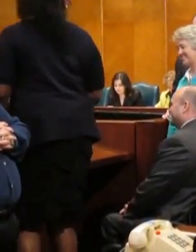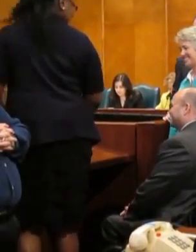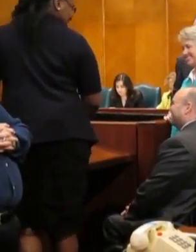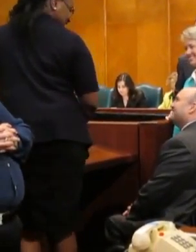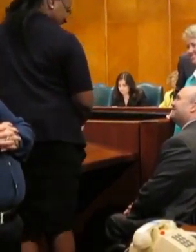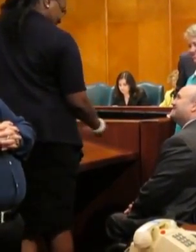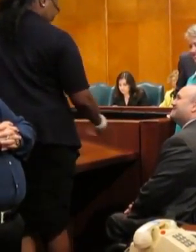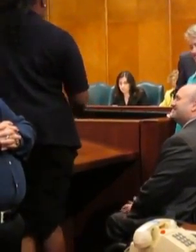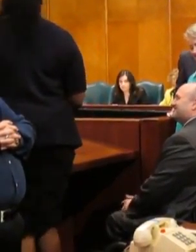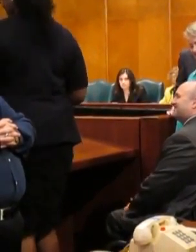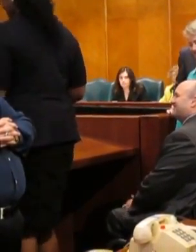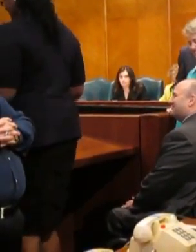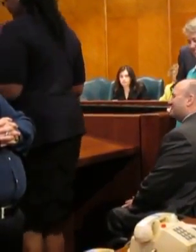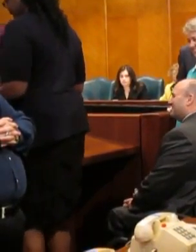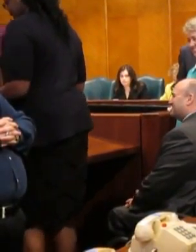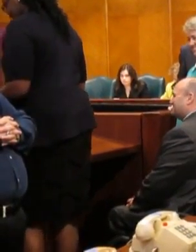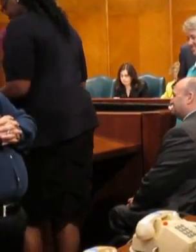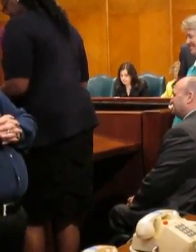Mr.